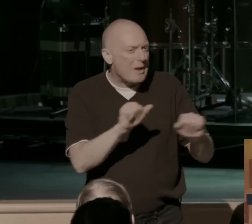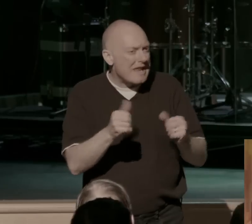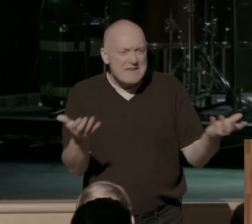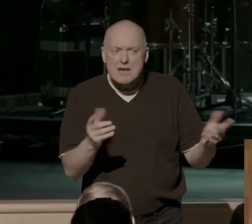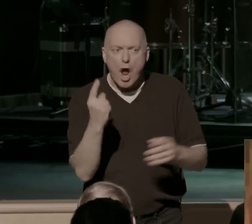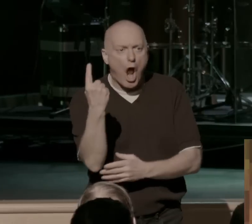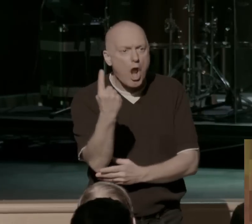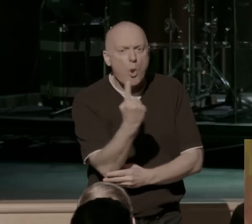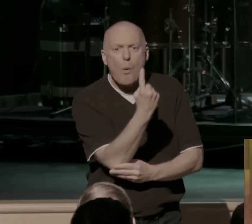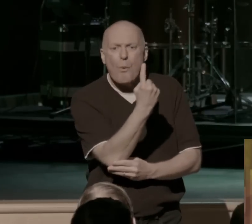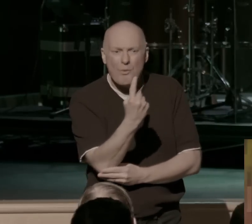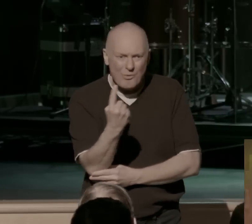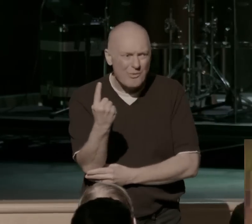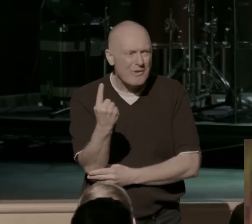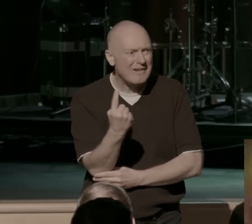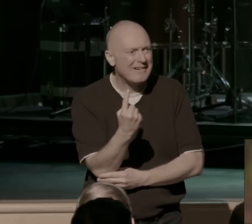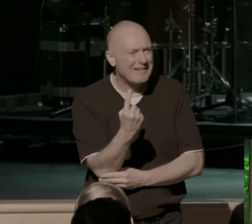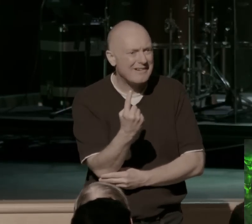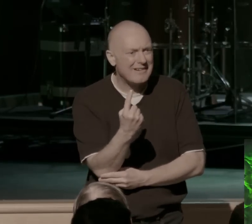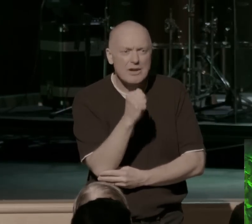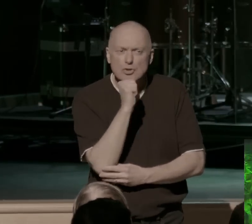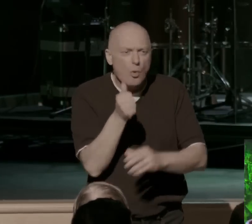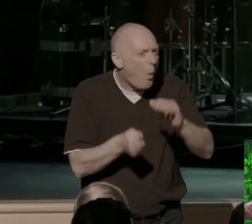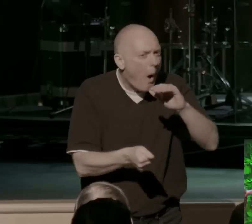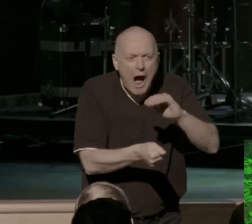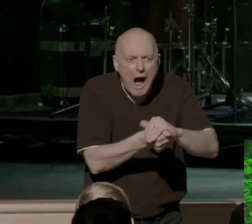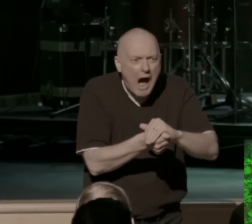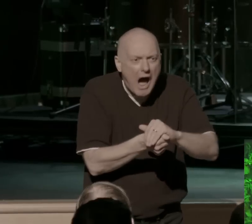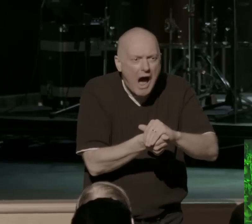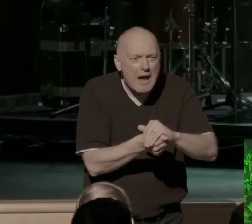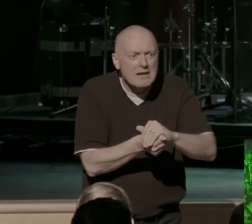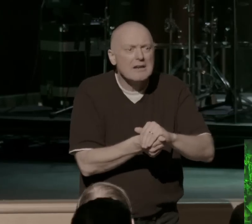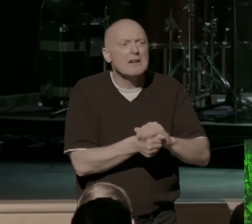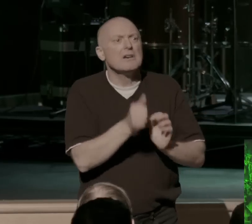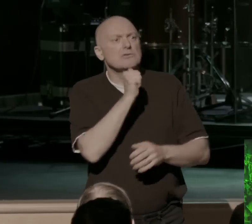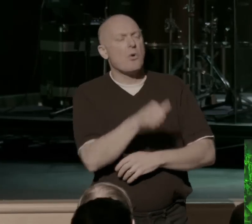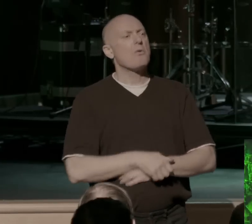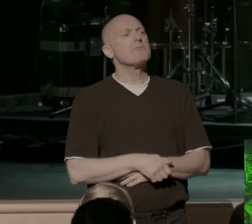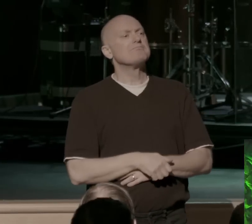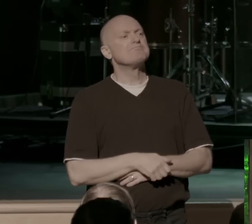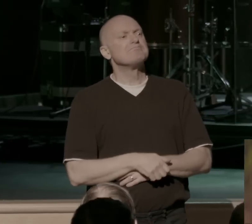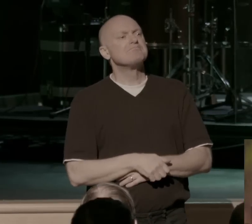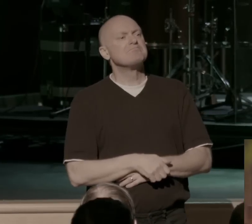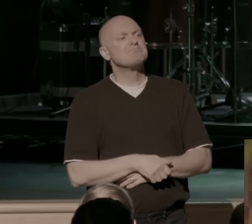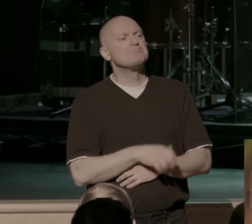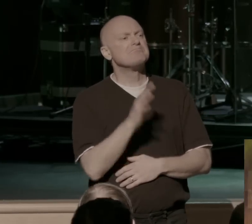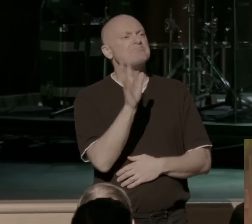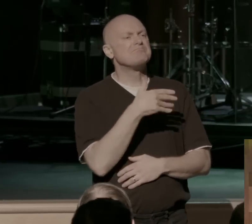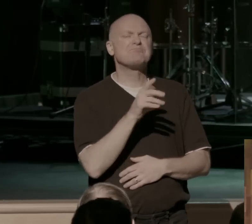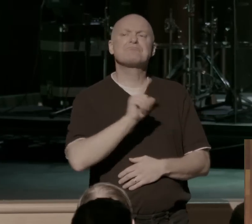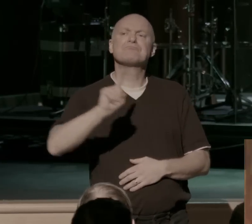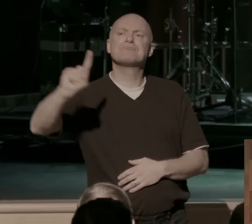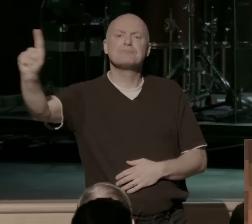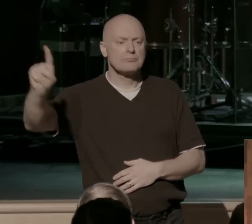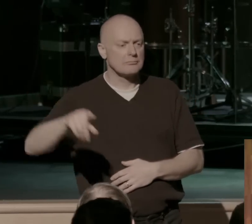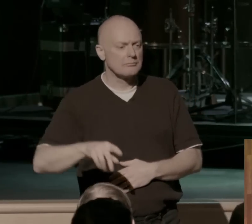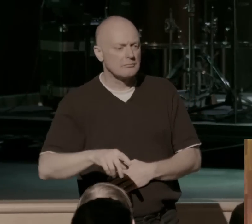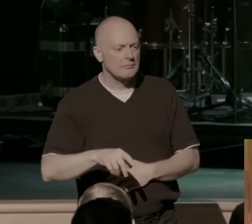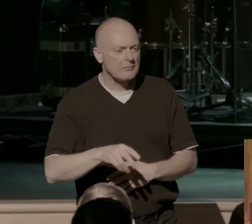Don't hide. Don't walk out of here even tonight without grabbing somebody and saying, hey, would you walk through me with this? Would you pray